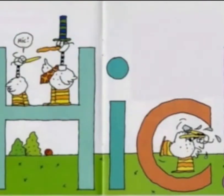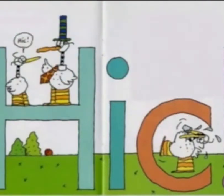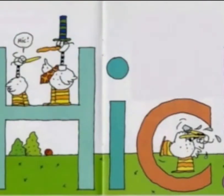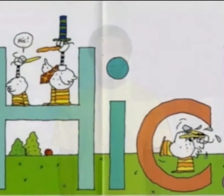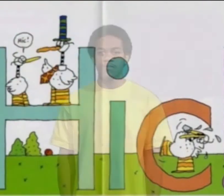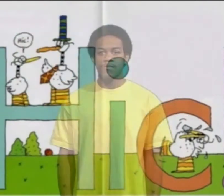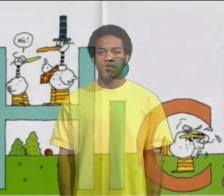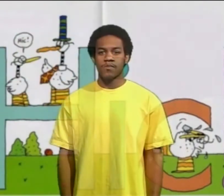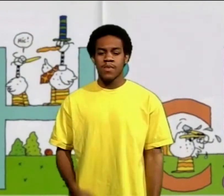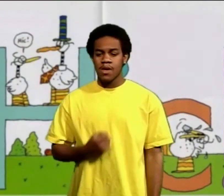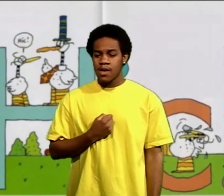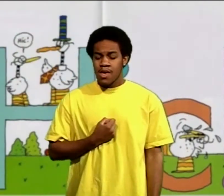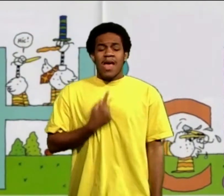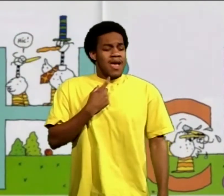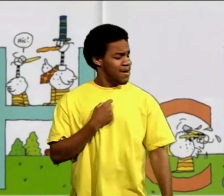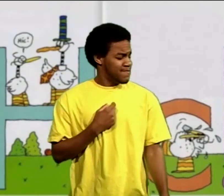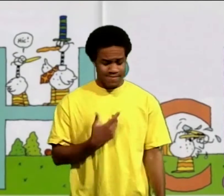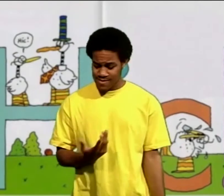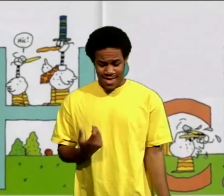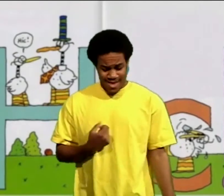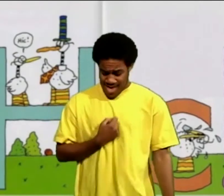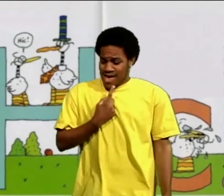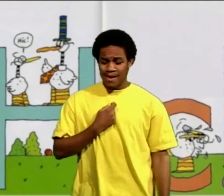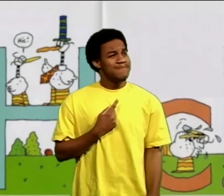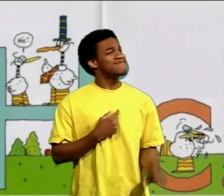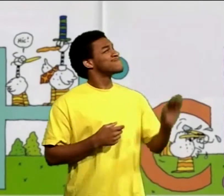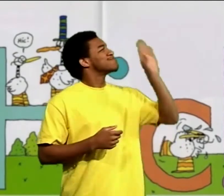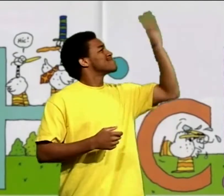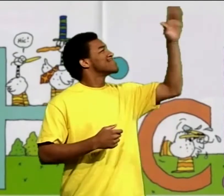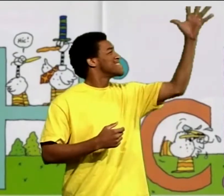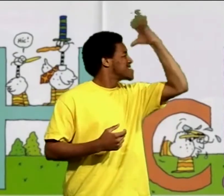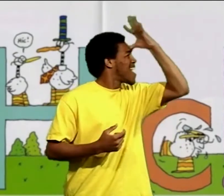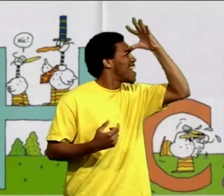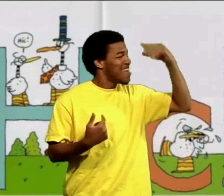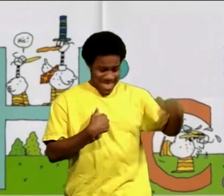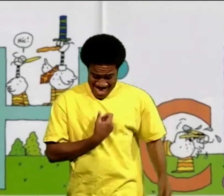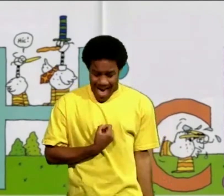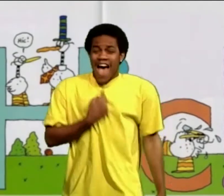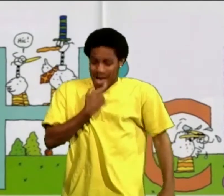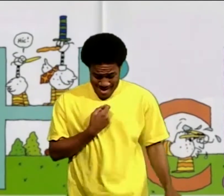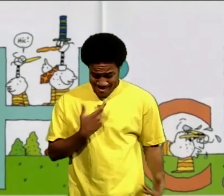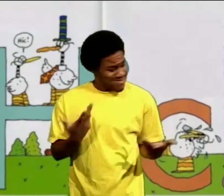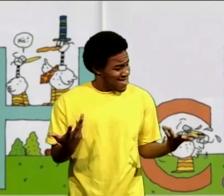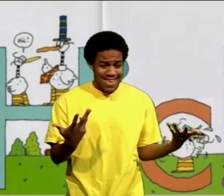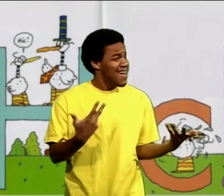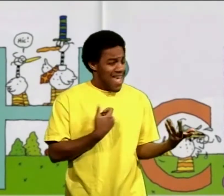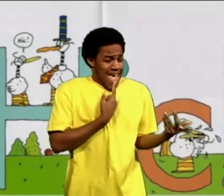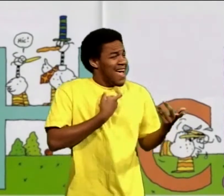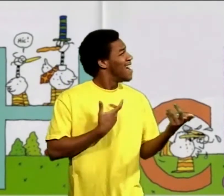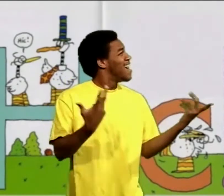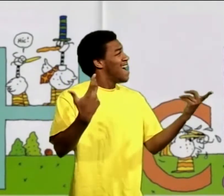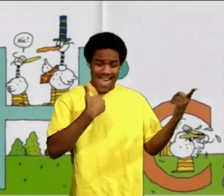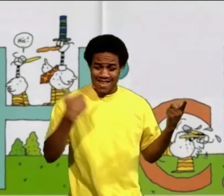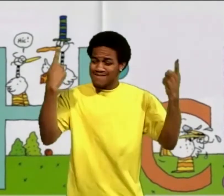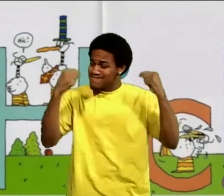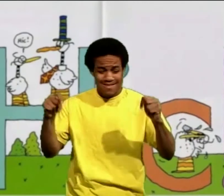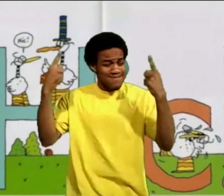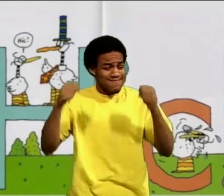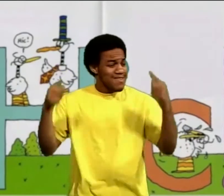he kept on hiccuping he went to dad I took